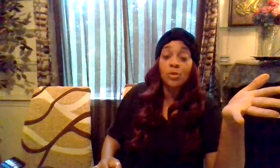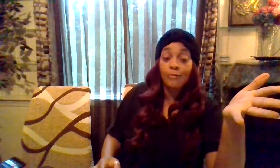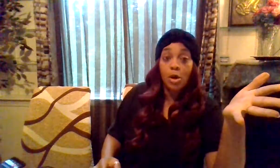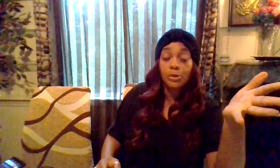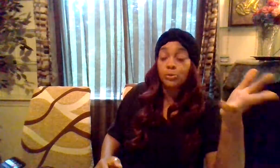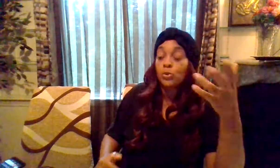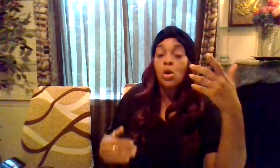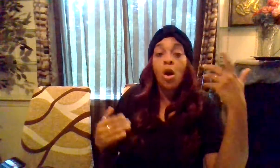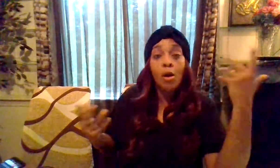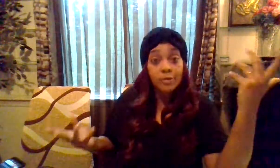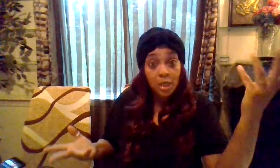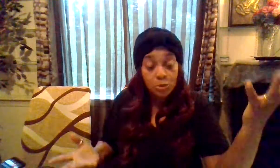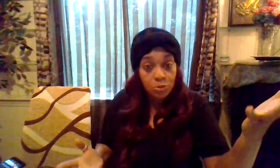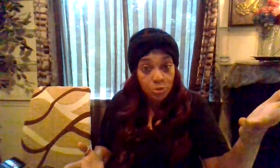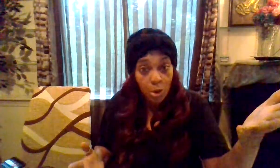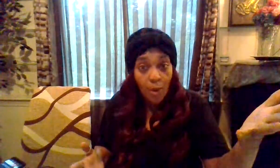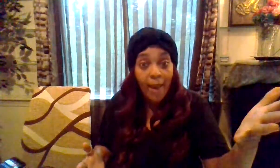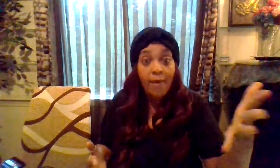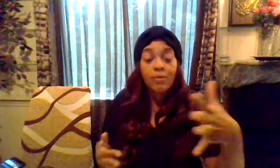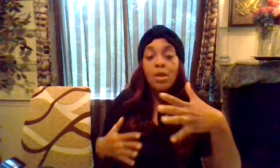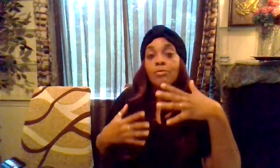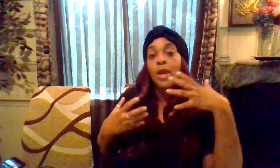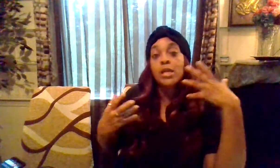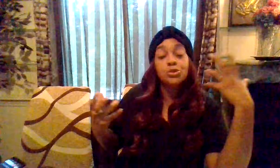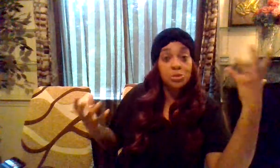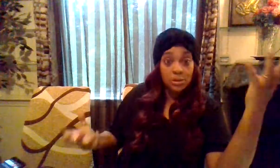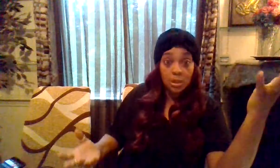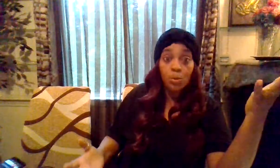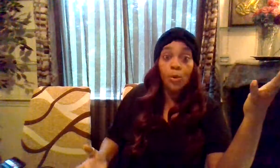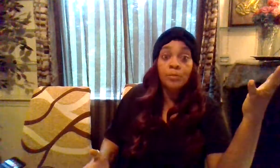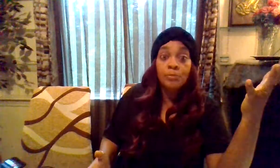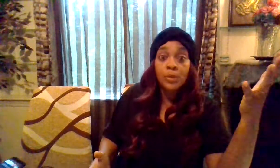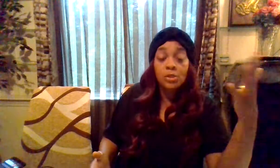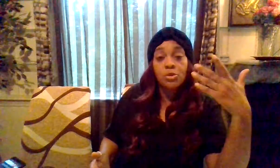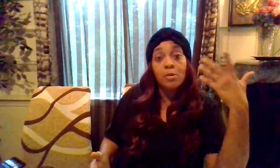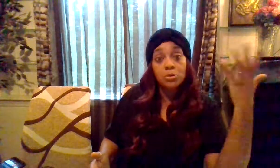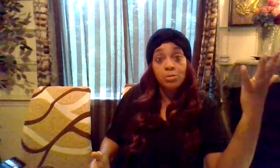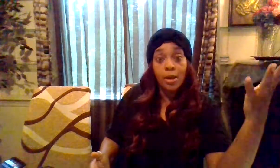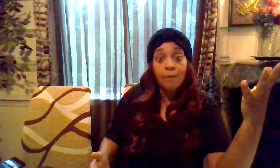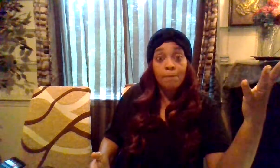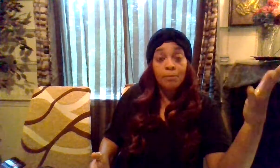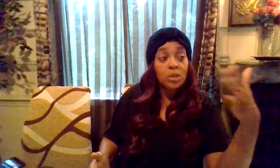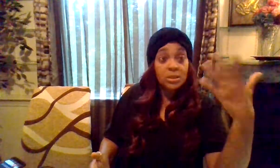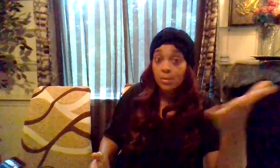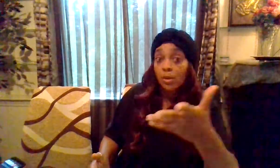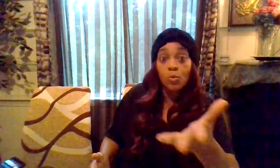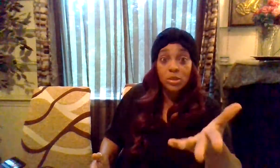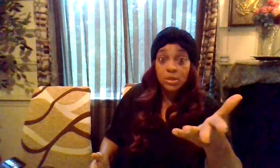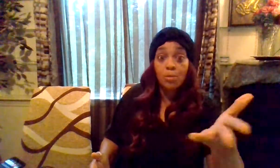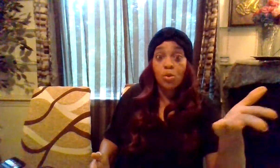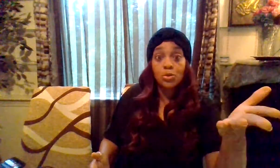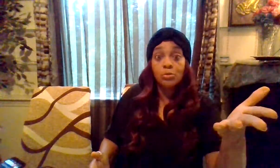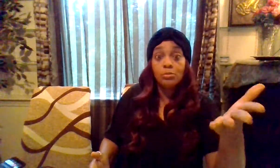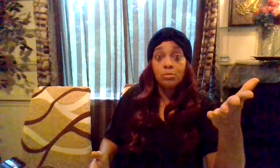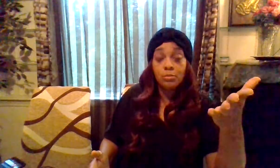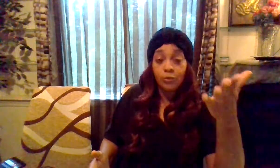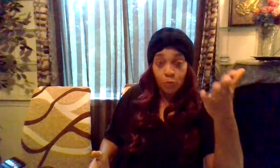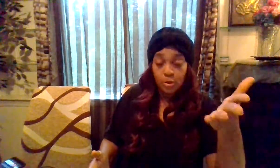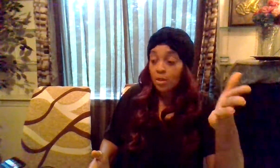it's going to fall through all of a sudden you you don't have that interest anymore in trying to do that because somebody don't wish something on you for them